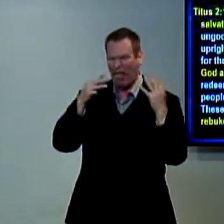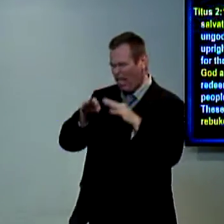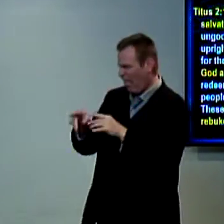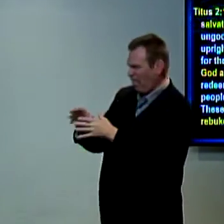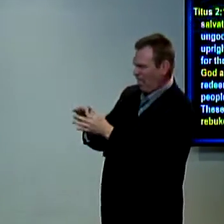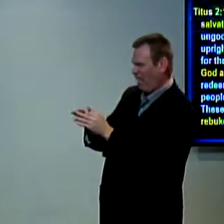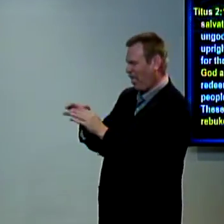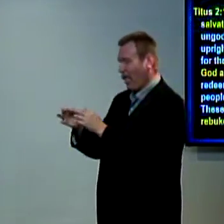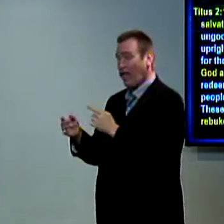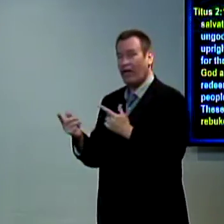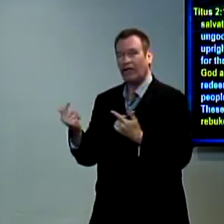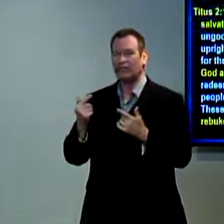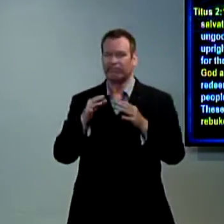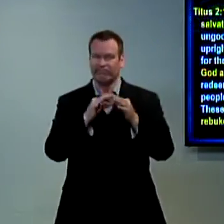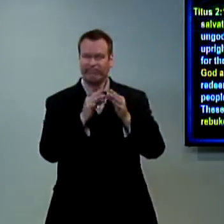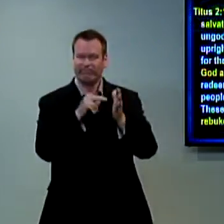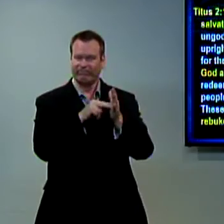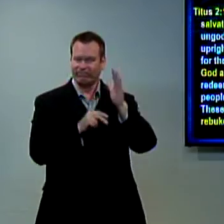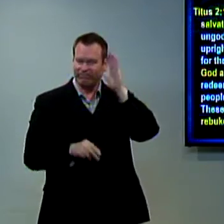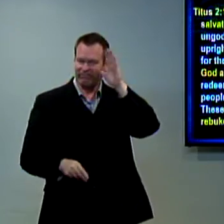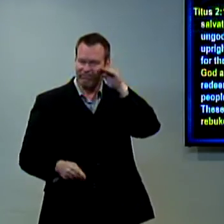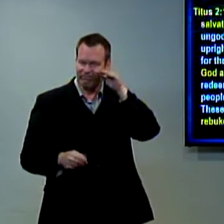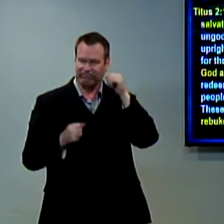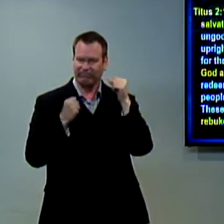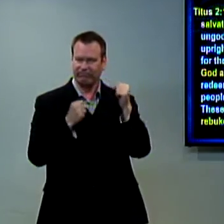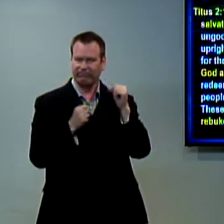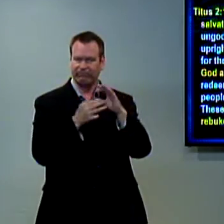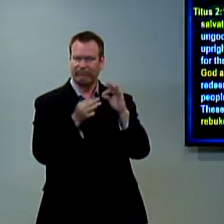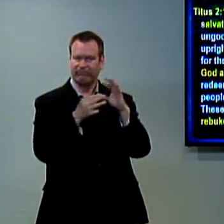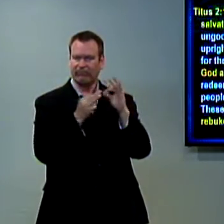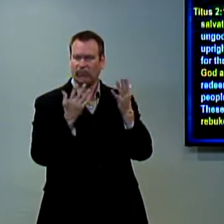somebody was telling about the truth of Jesus Christ and somebody else was just